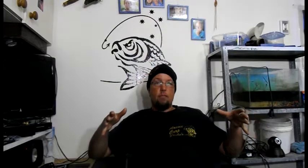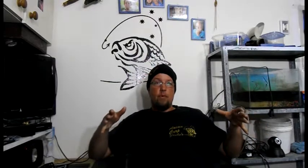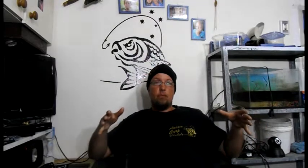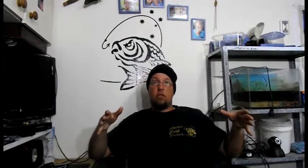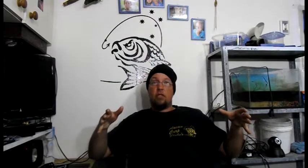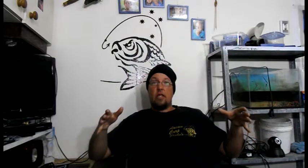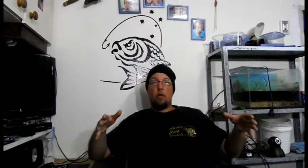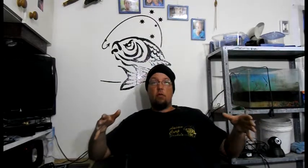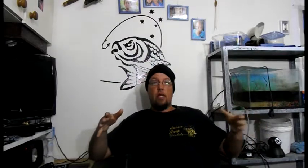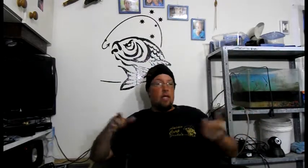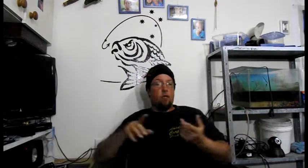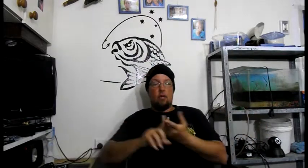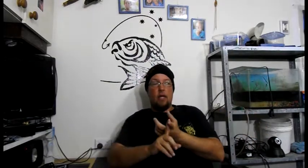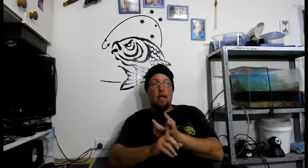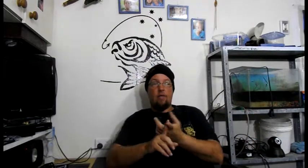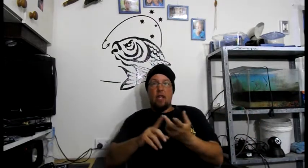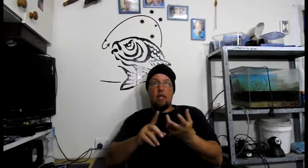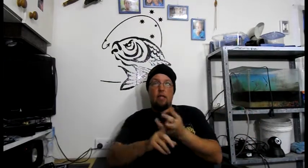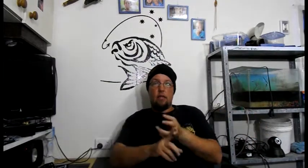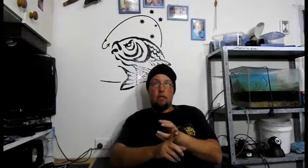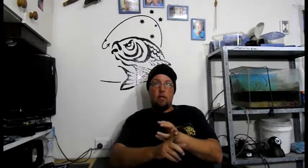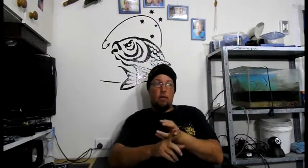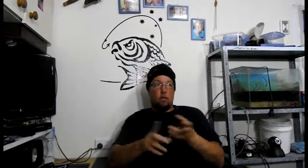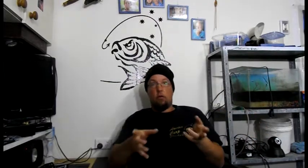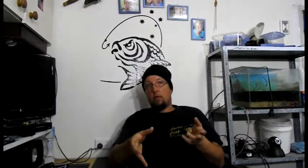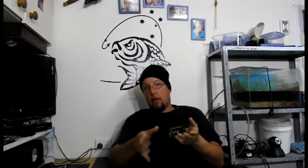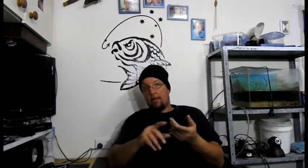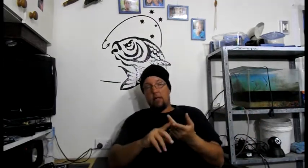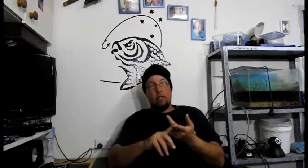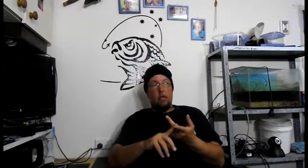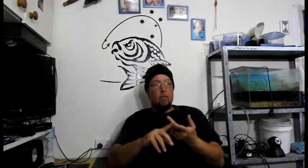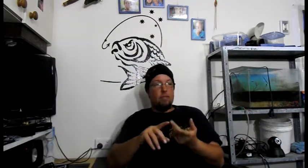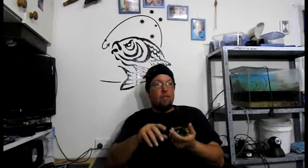built to stack all their gear on. They have tents. Or over there it's known as a bivvy.